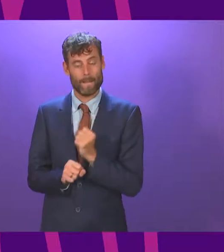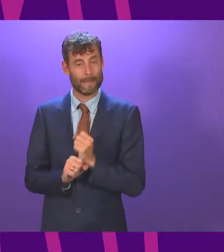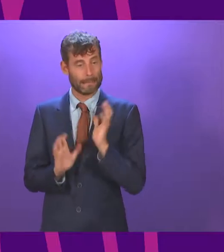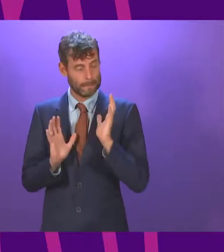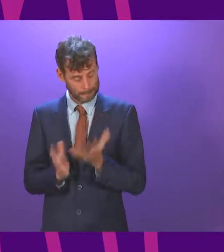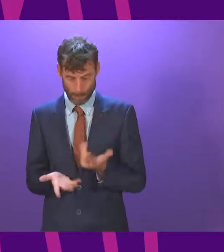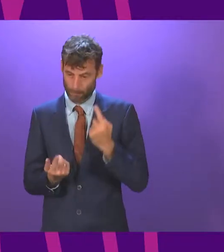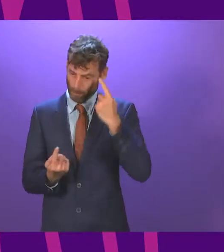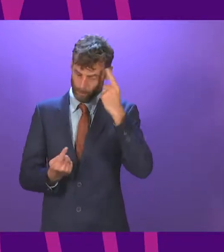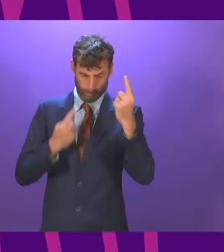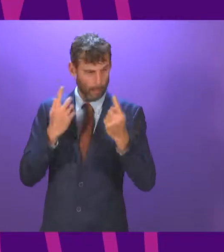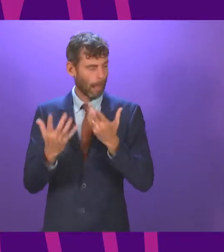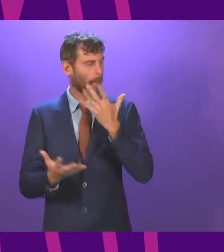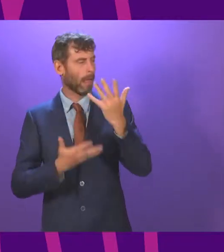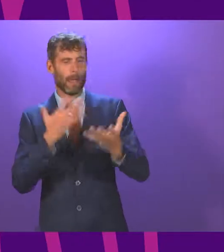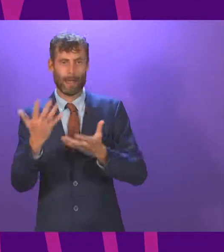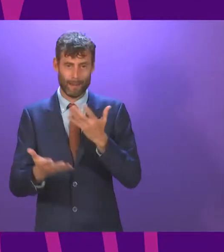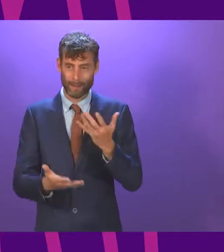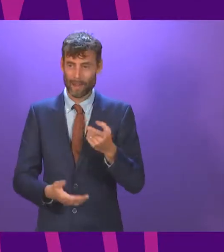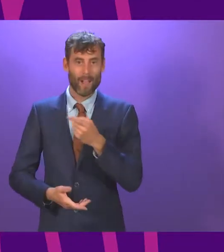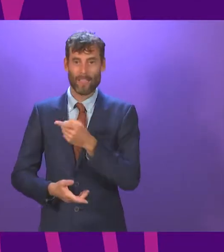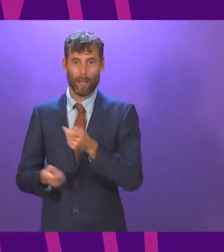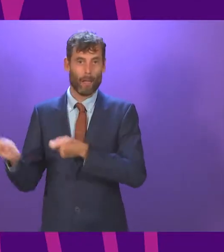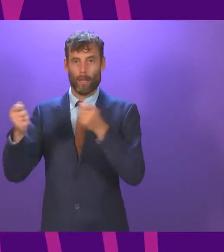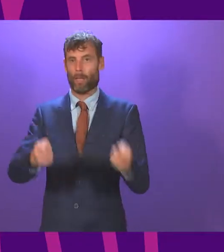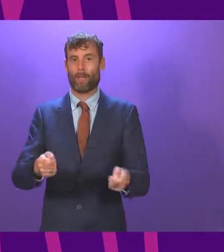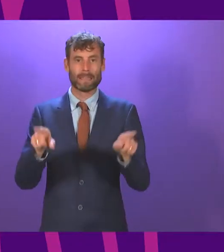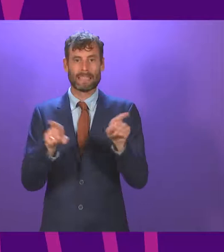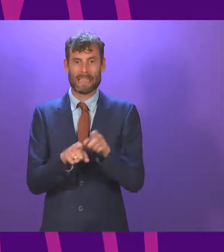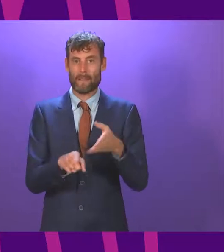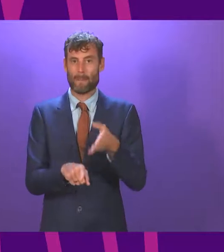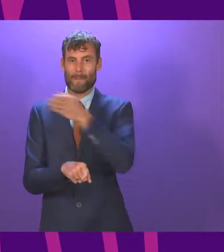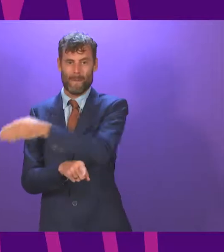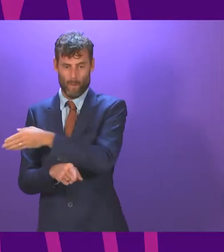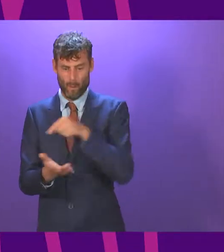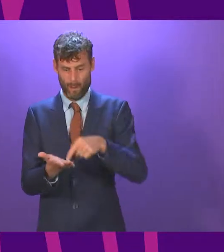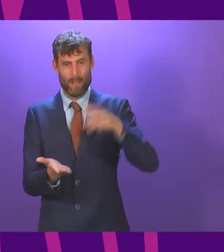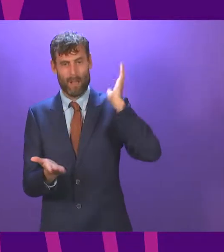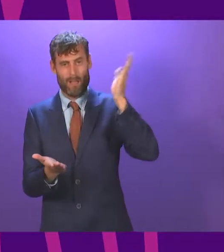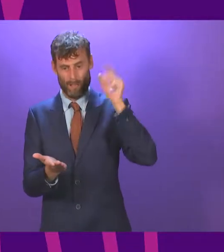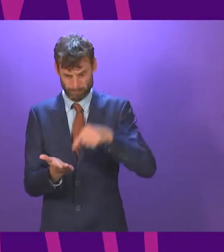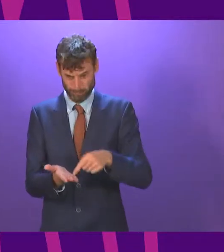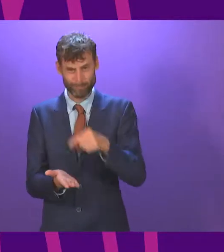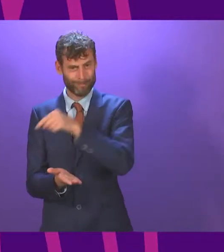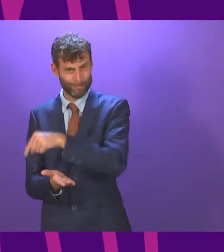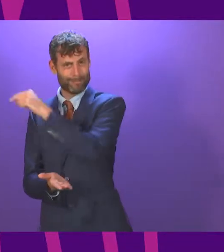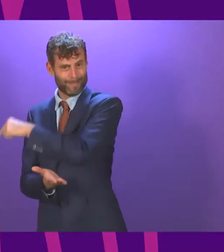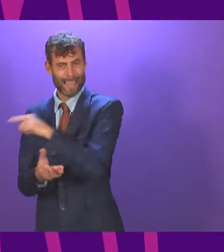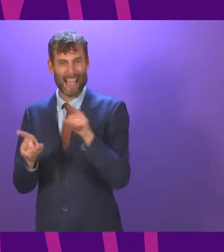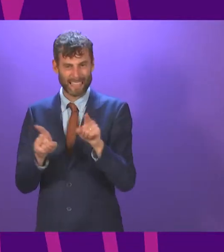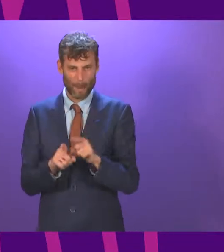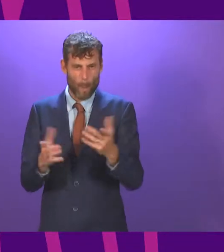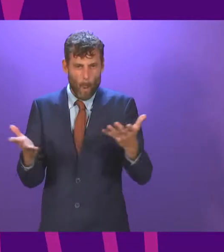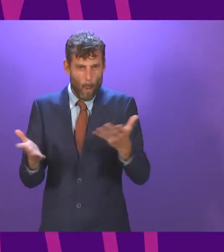in the 100-day plan are either recycled announcements or feeble promises that have prioritised rhetoric over the substance of